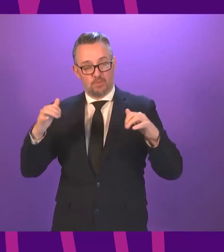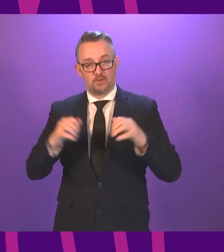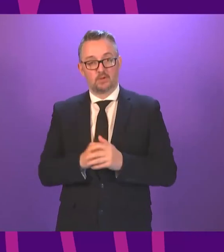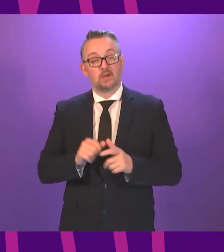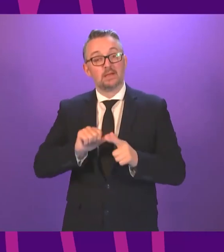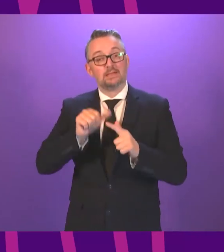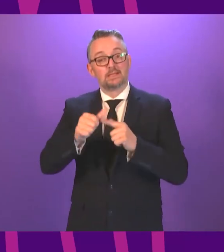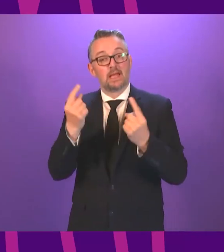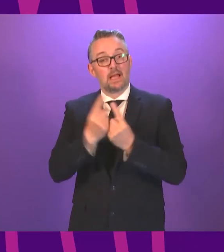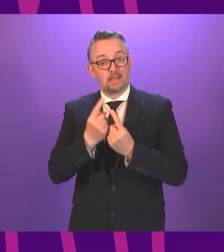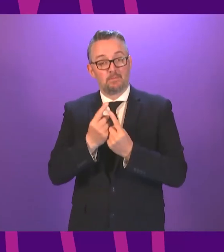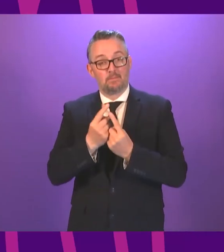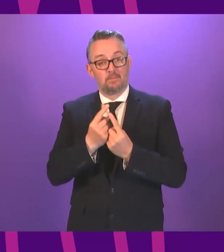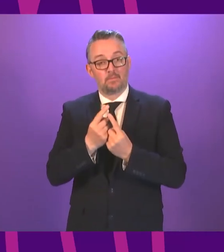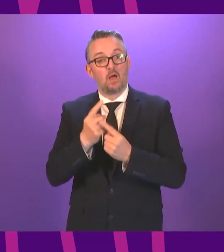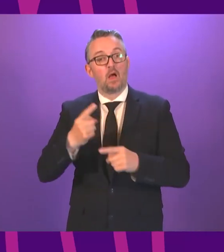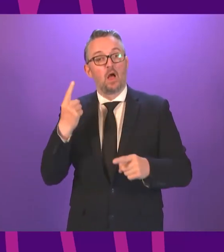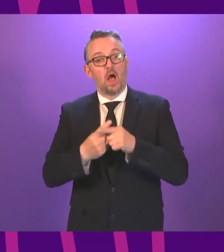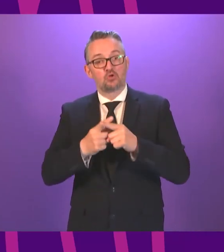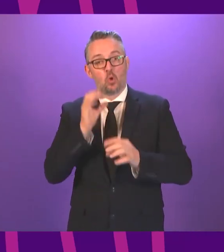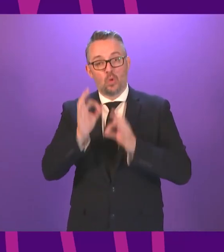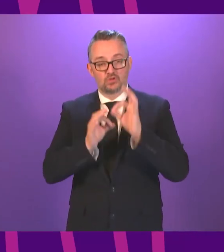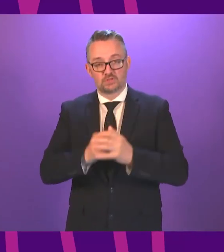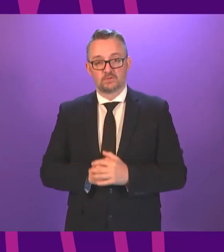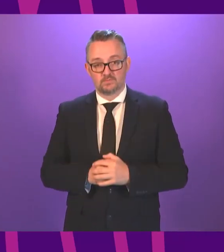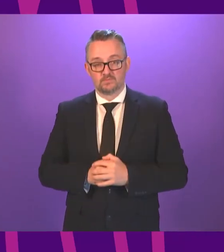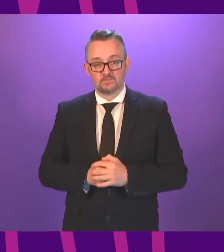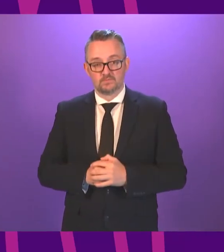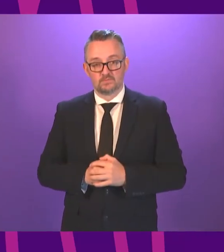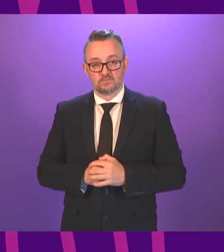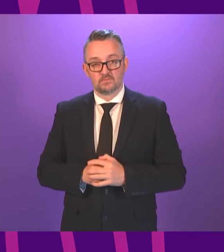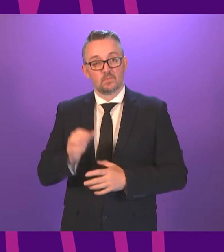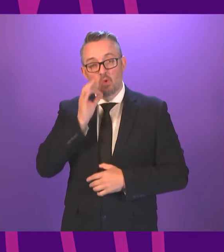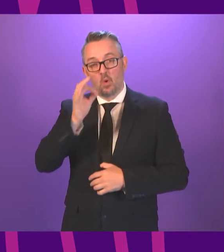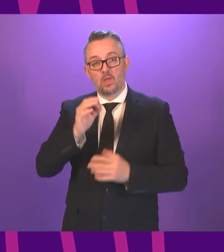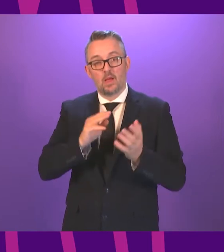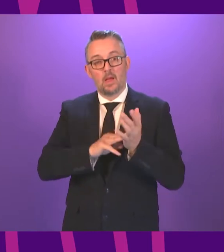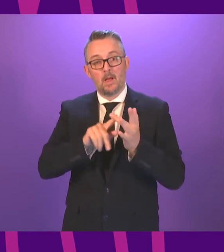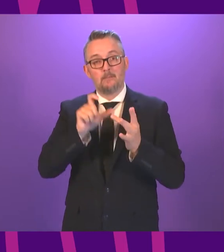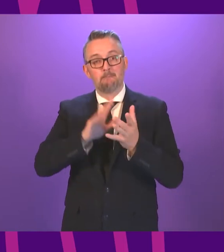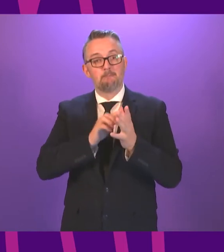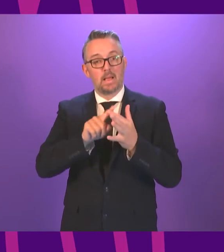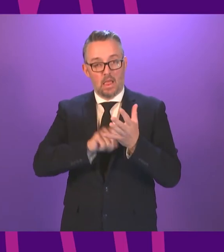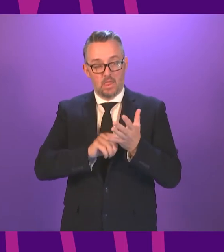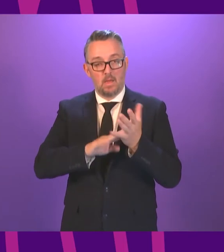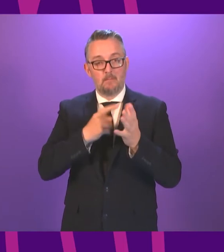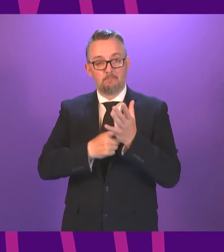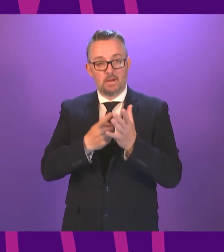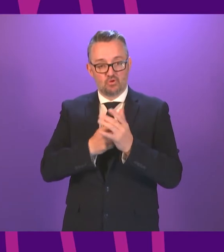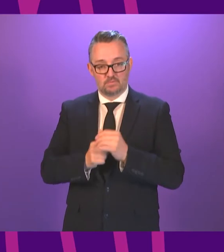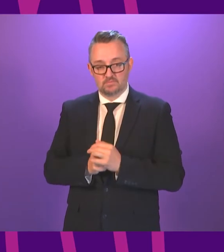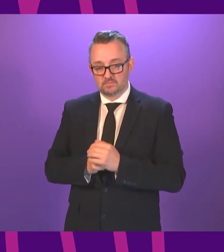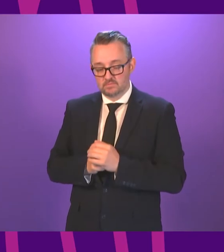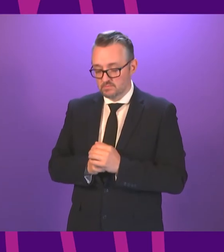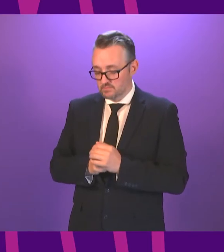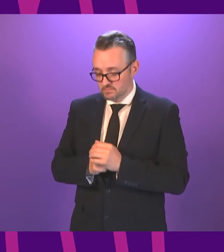The next item of business is urgent questions, and I call Michael Marra. Thank